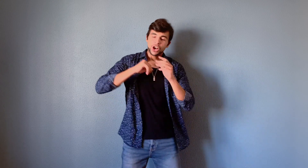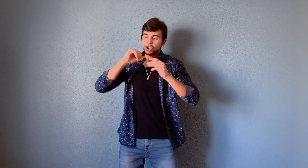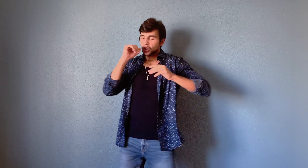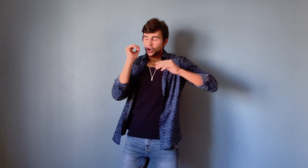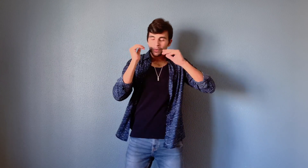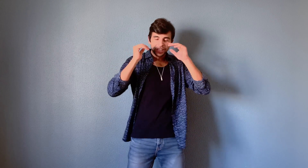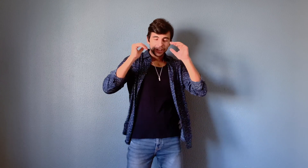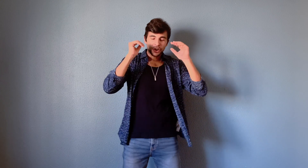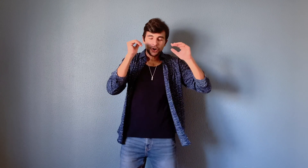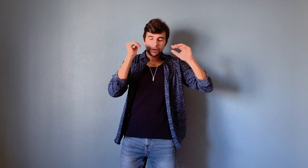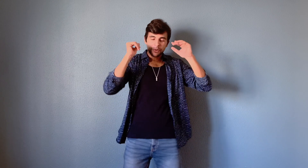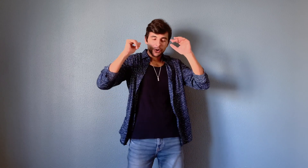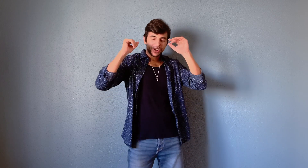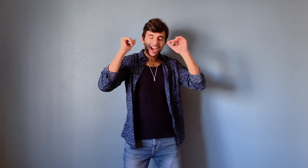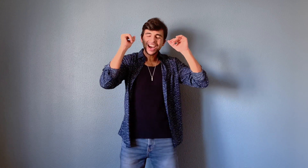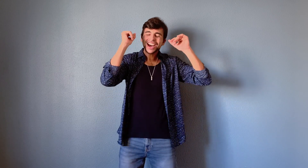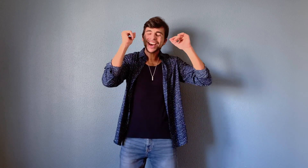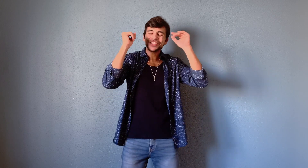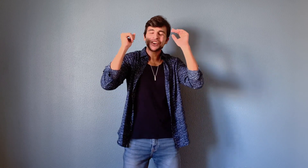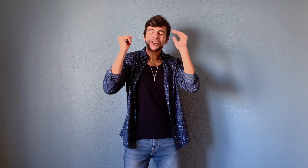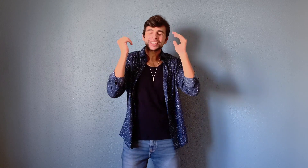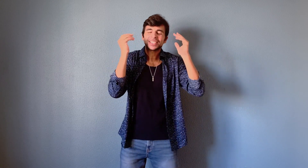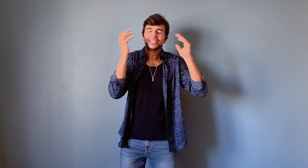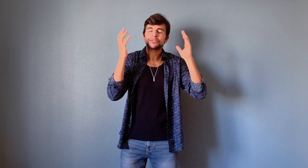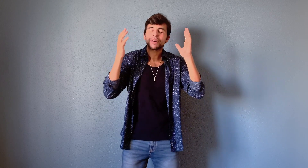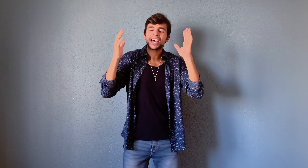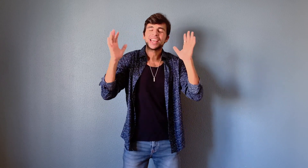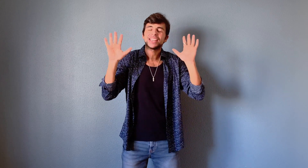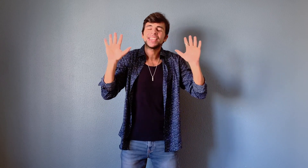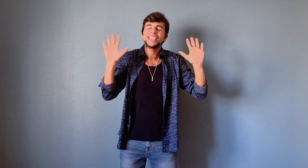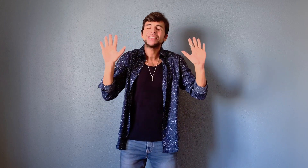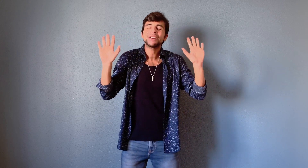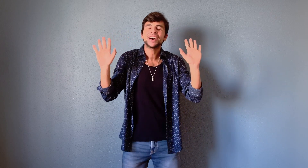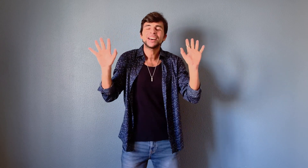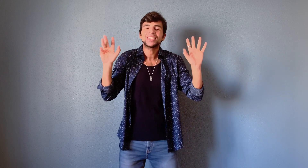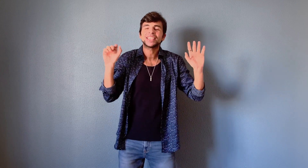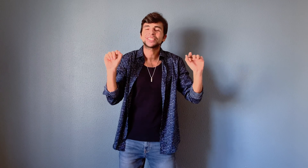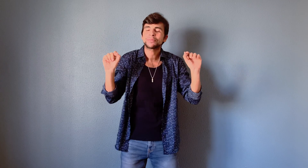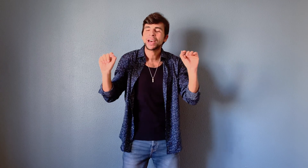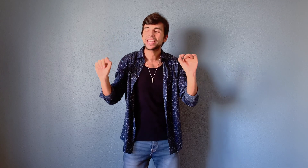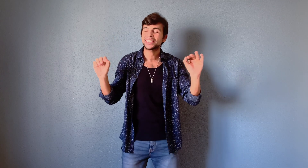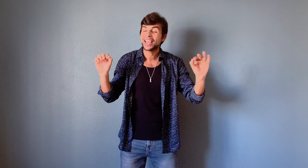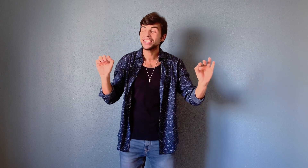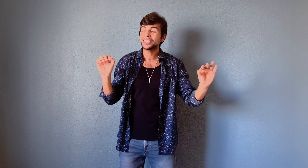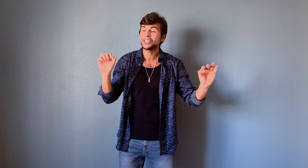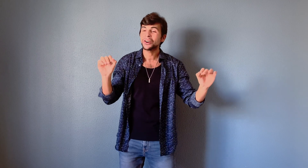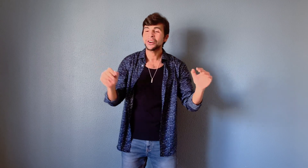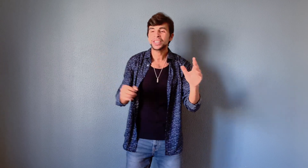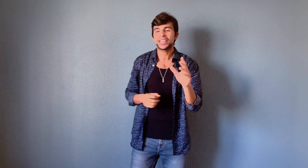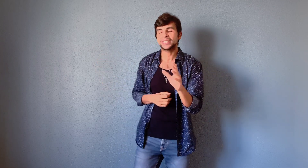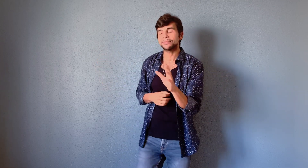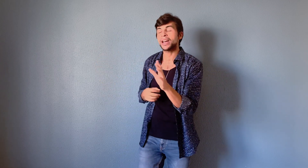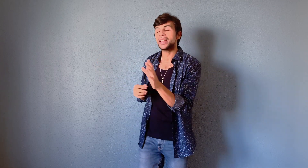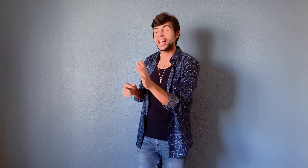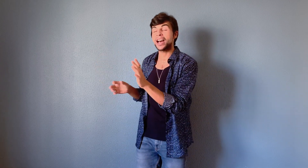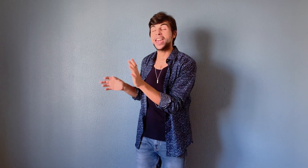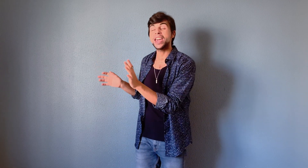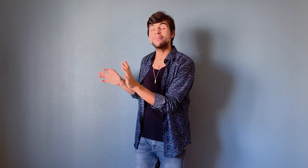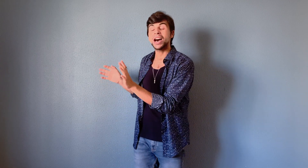Mocha te corporado, do sol pa na nima O se pa lanzando, e mas que poema